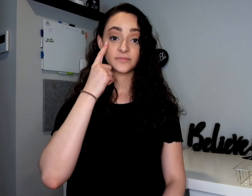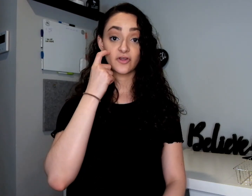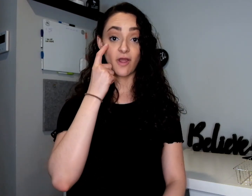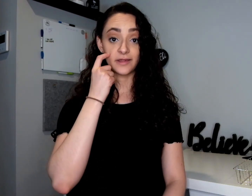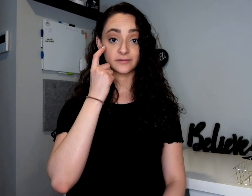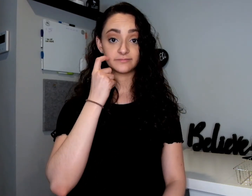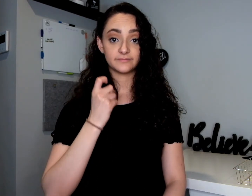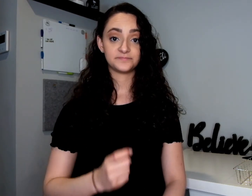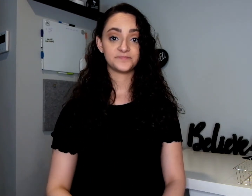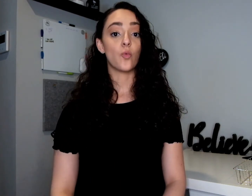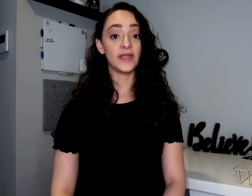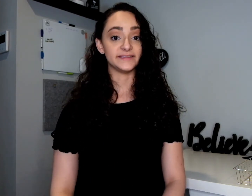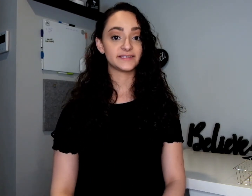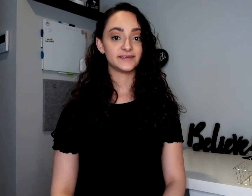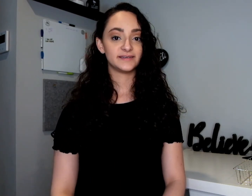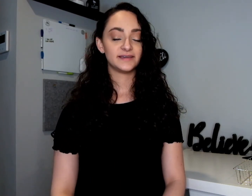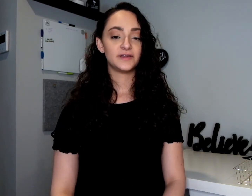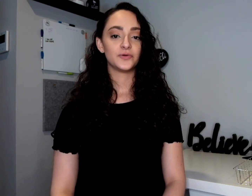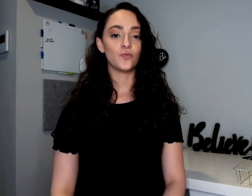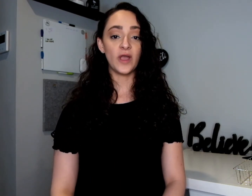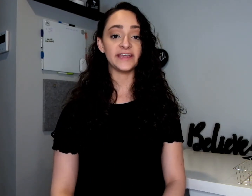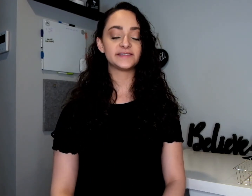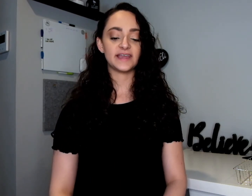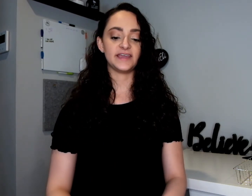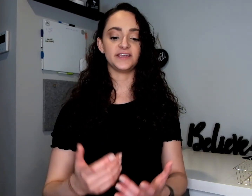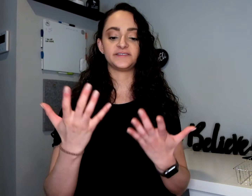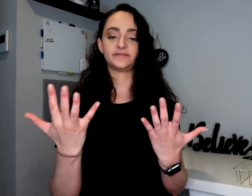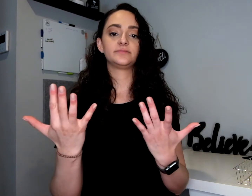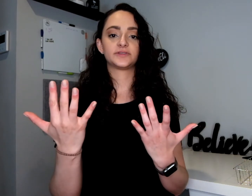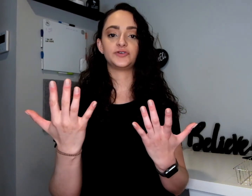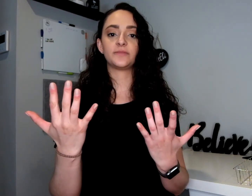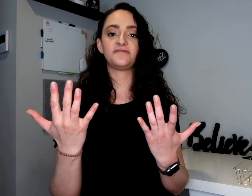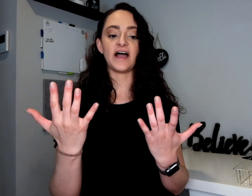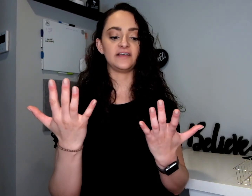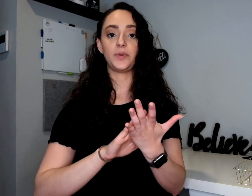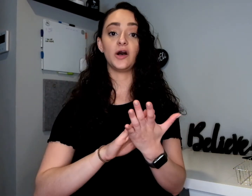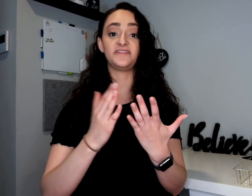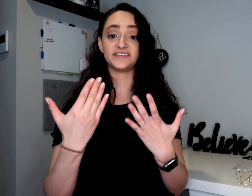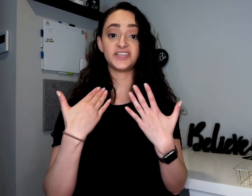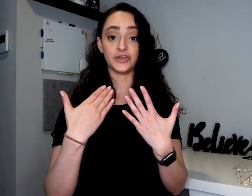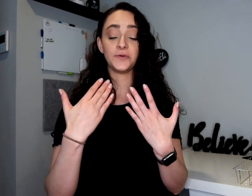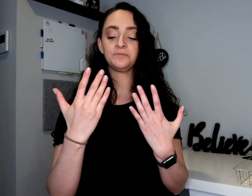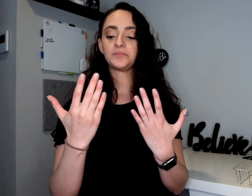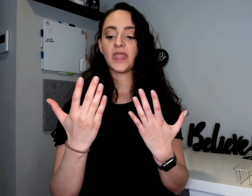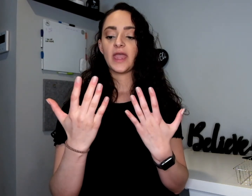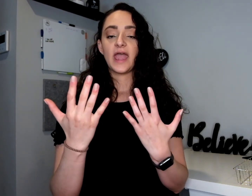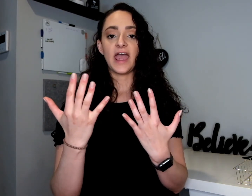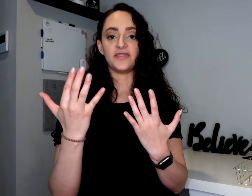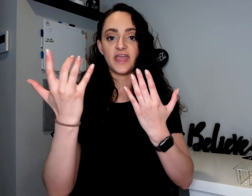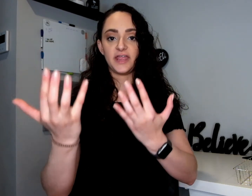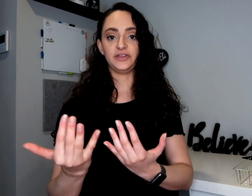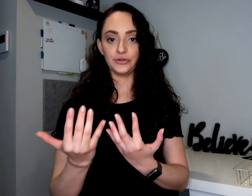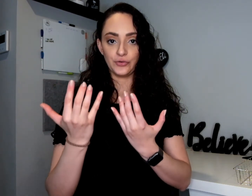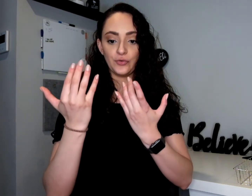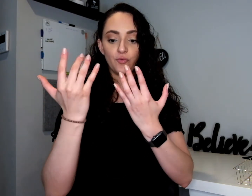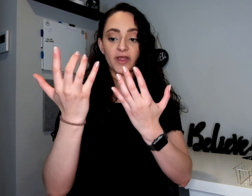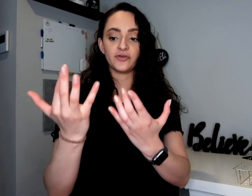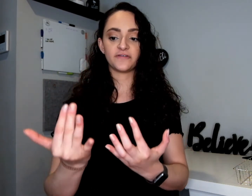Crying. Wait. Wait. Wait is two number fives. Palm facing you. And then you wiggle your